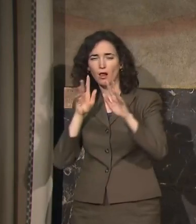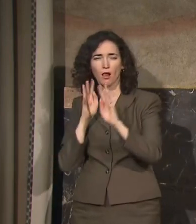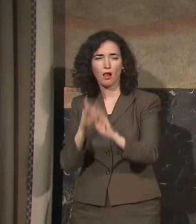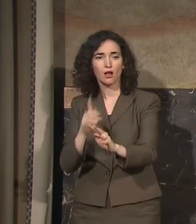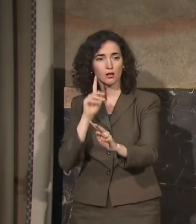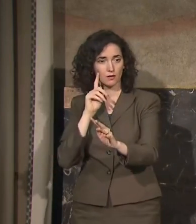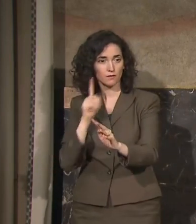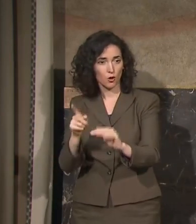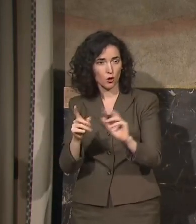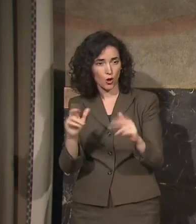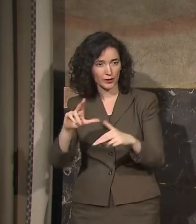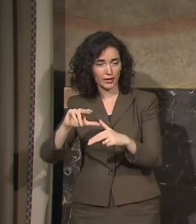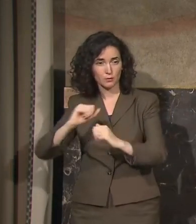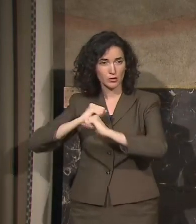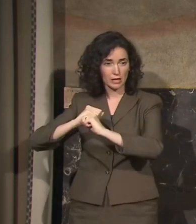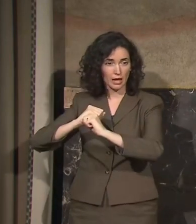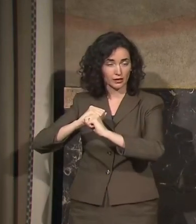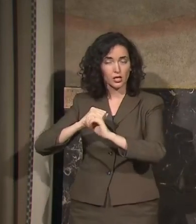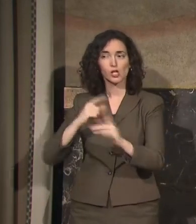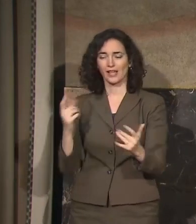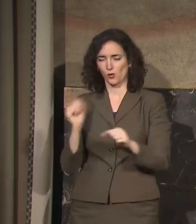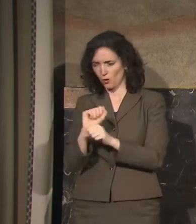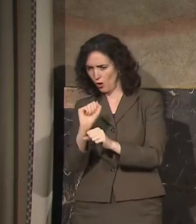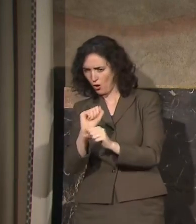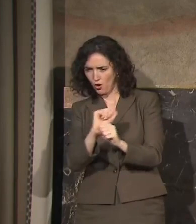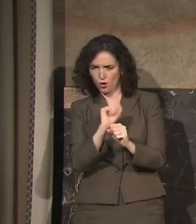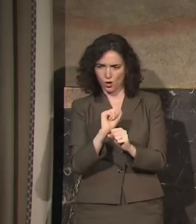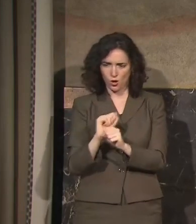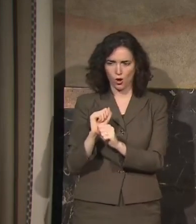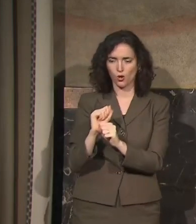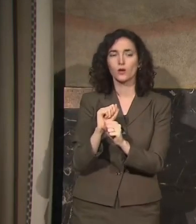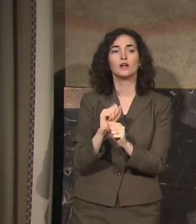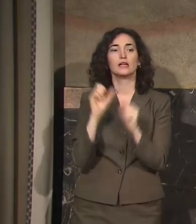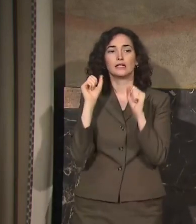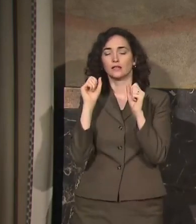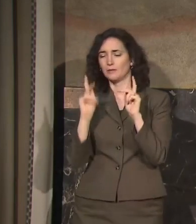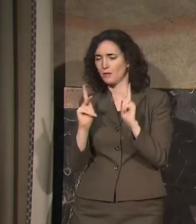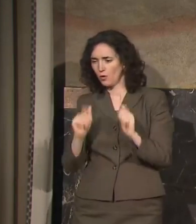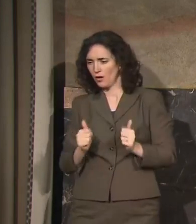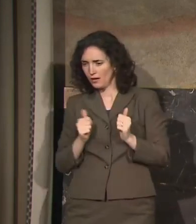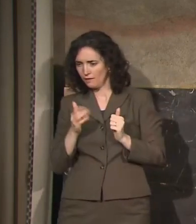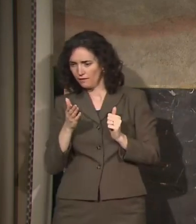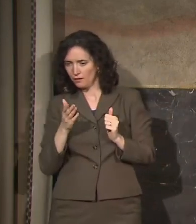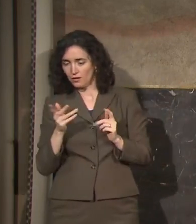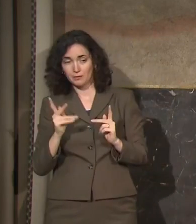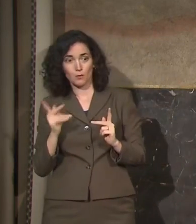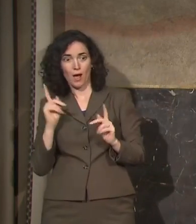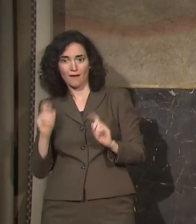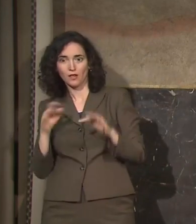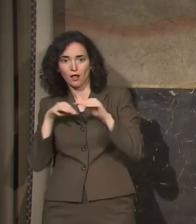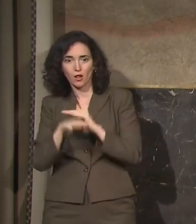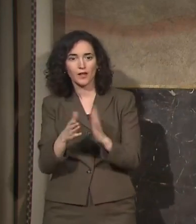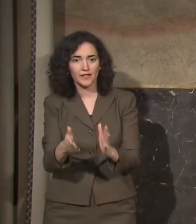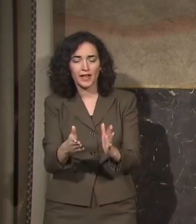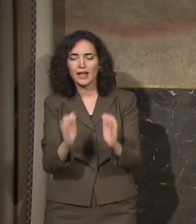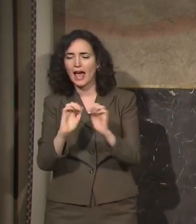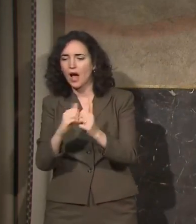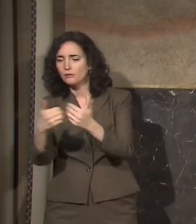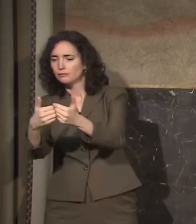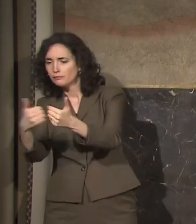have the ability to, at least with respect to a certain segment of the shelter population, to sort of keep them